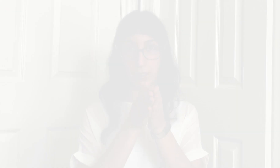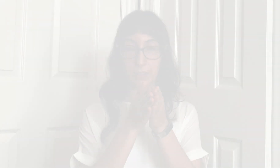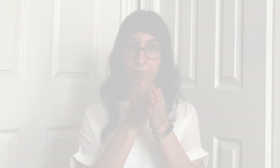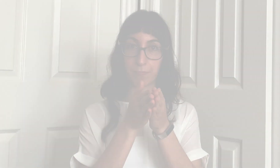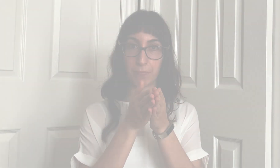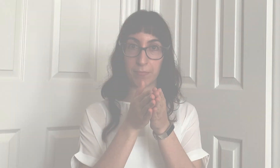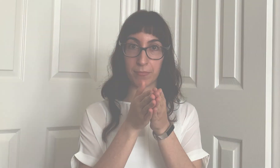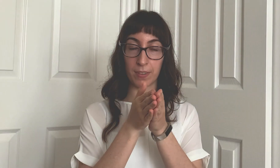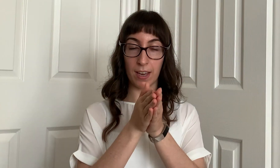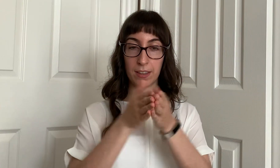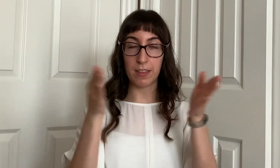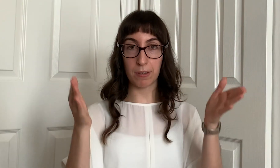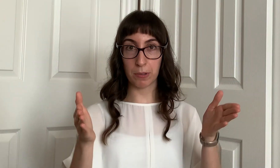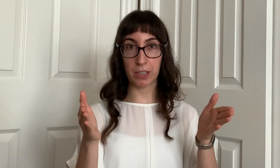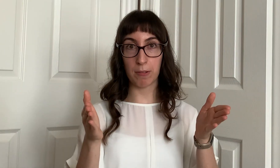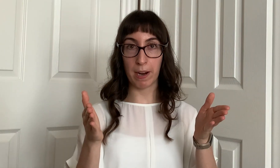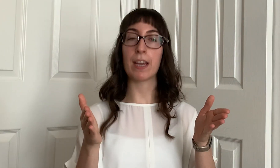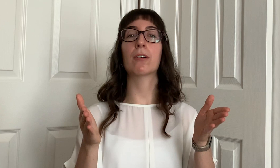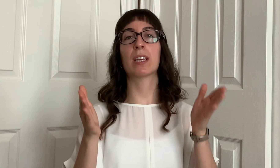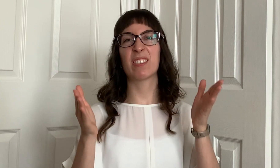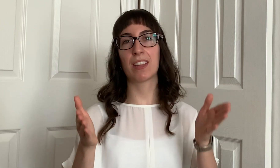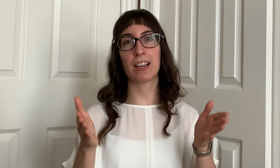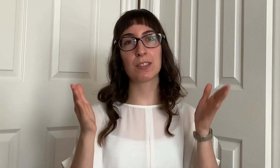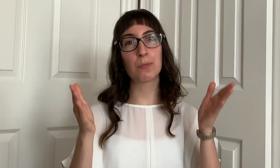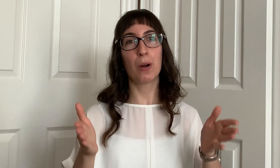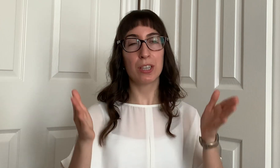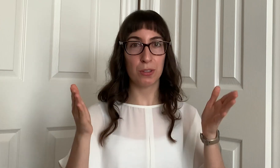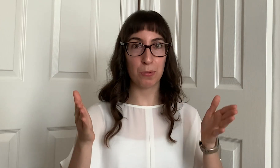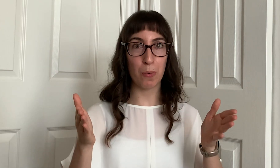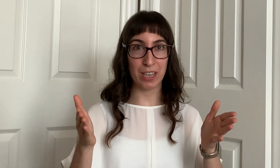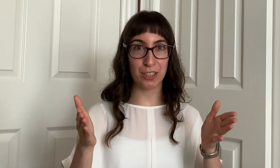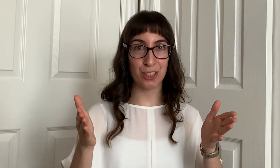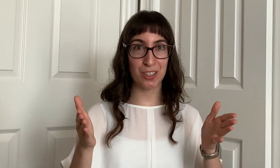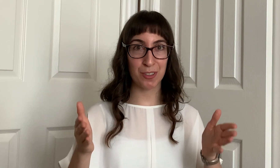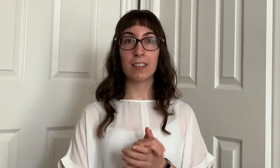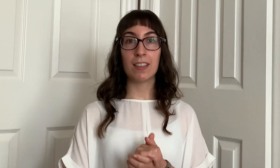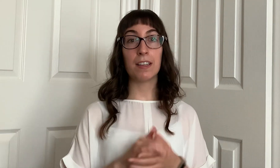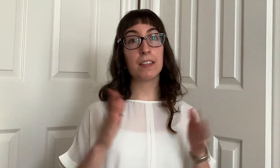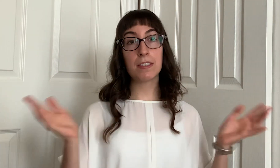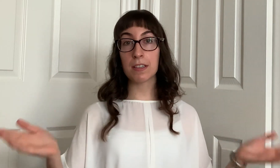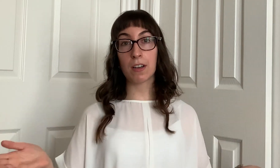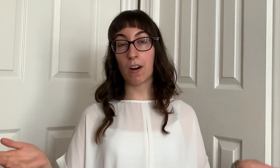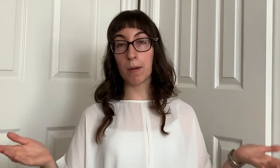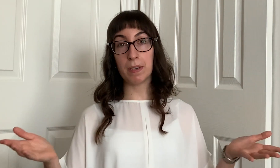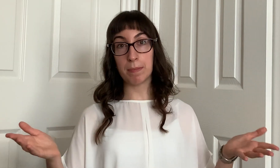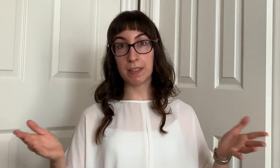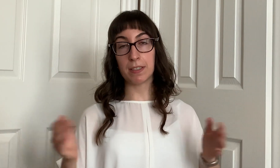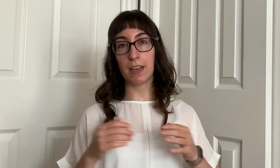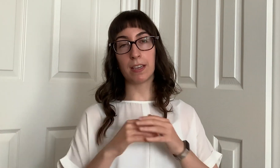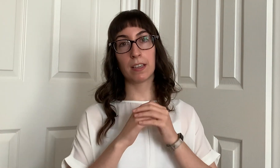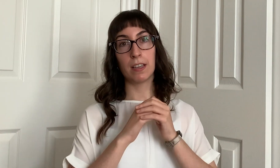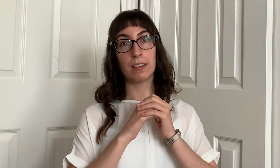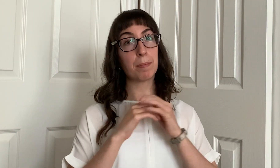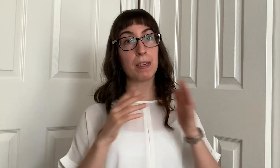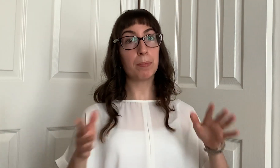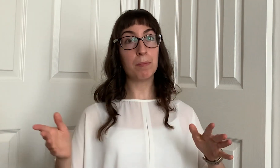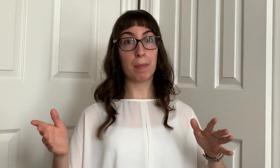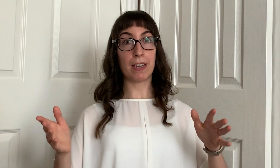and then work your way out if that's what you wish and this is a common mistake that people make